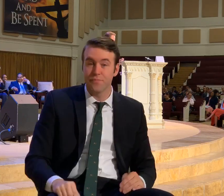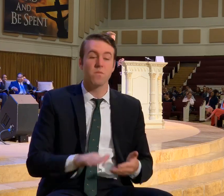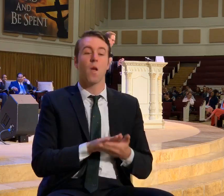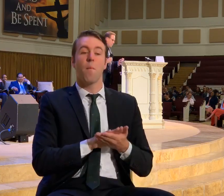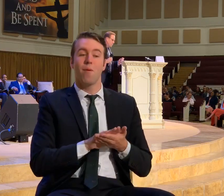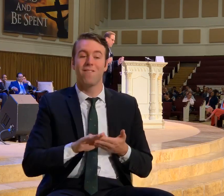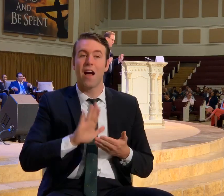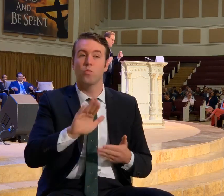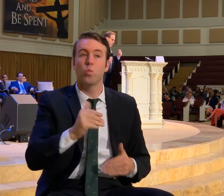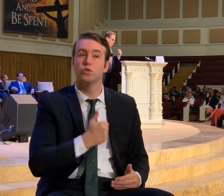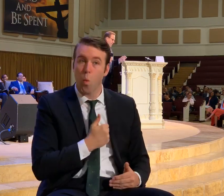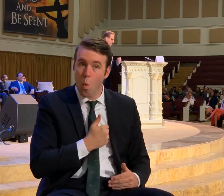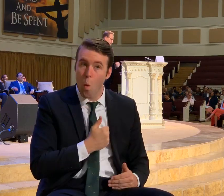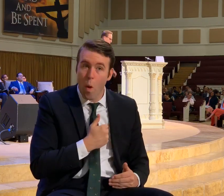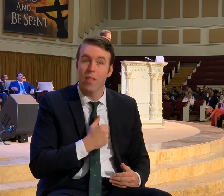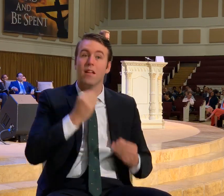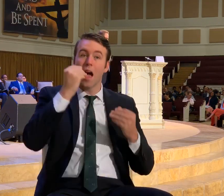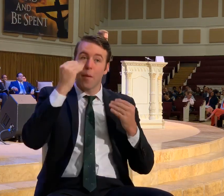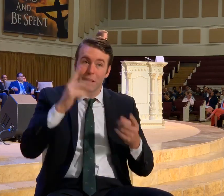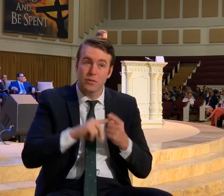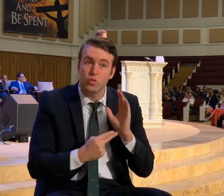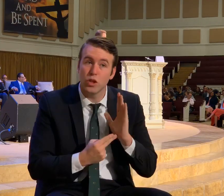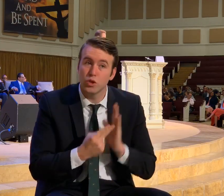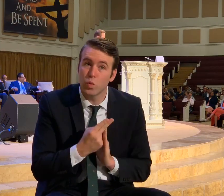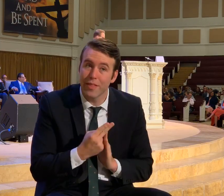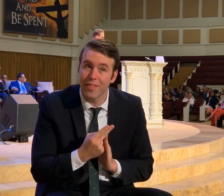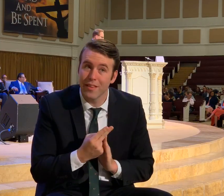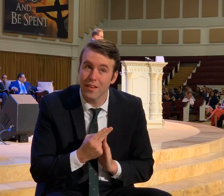Purify your souls. Obedience to the truth.